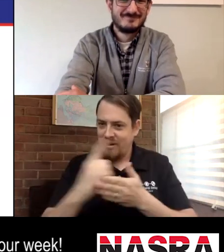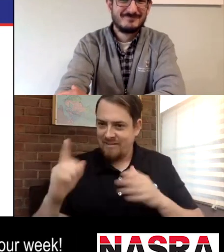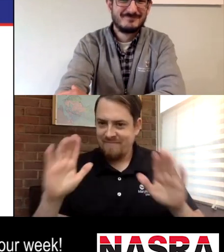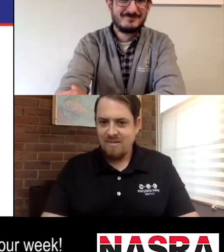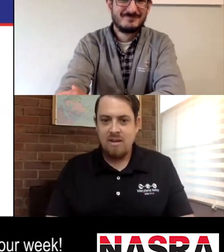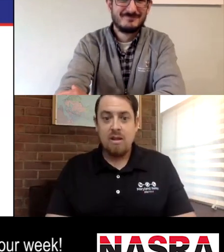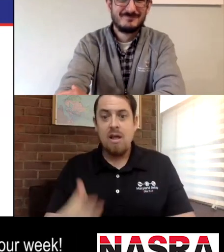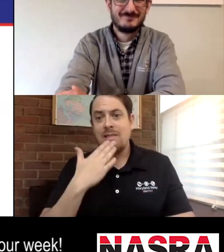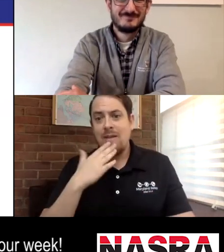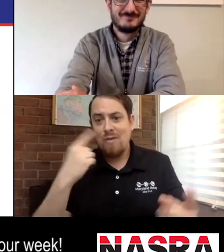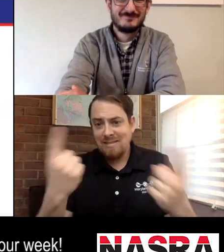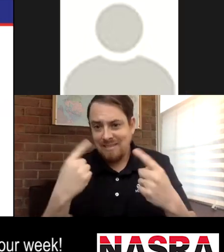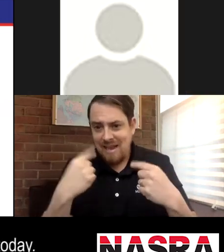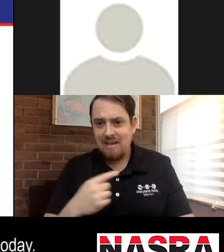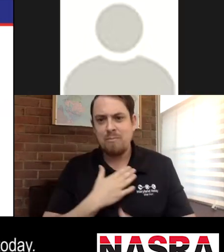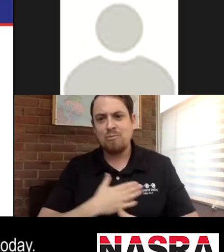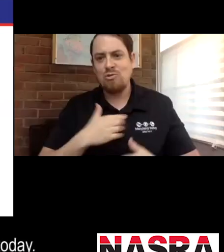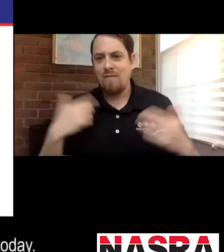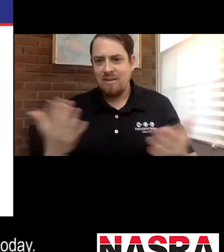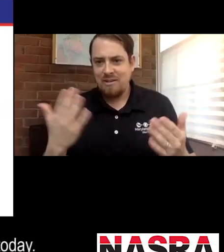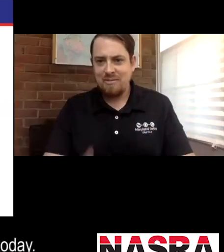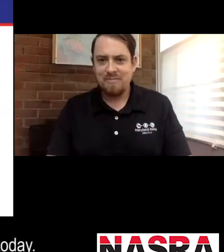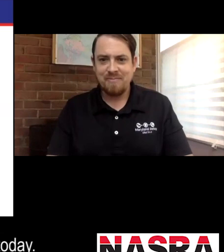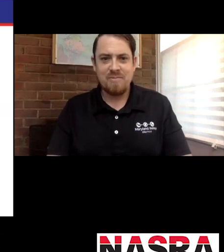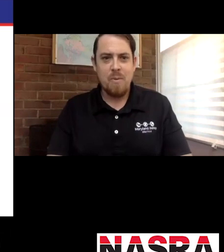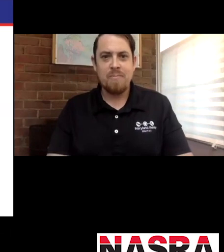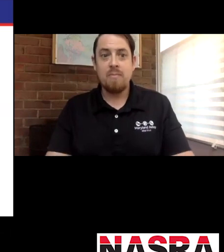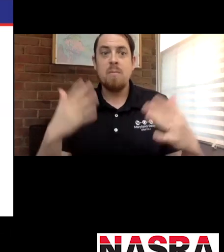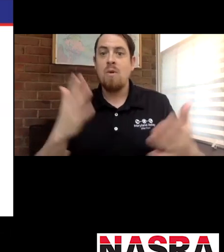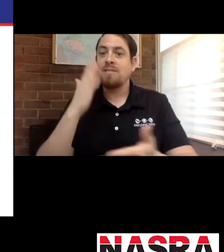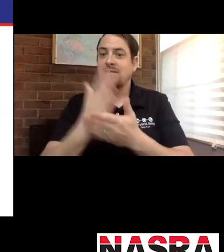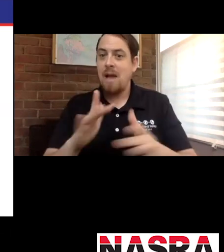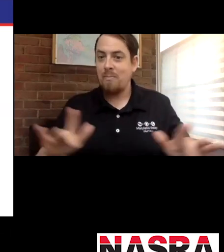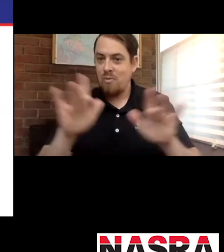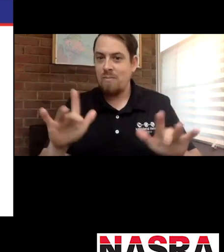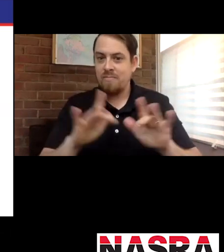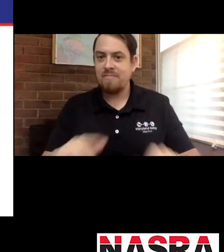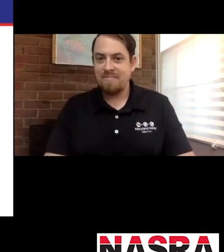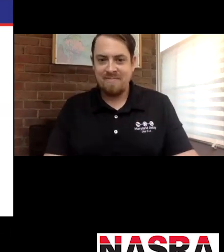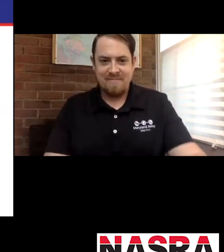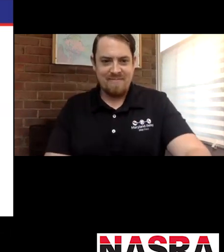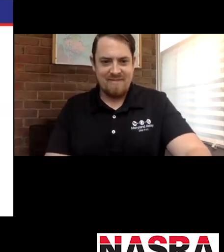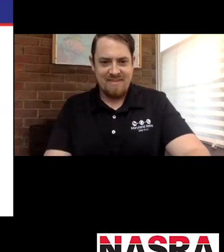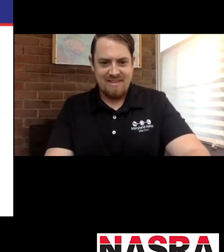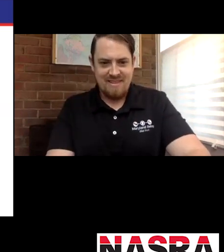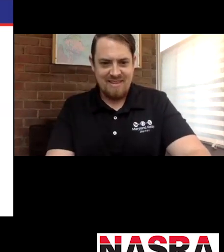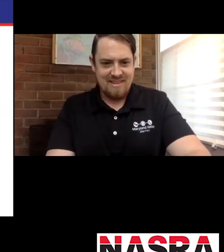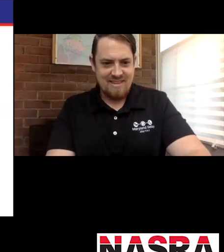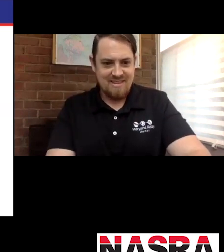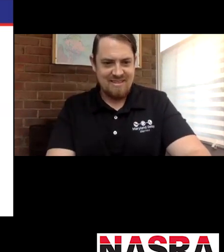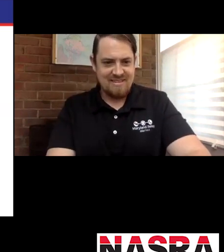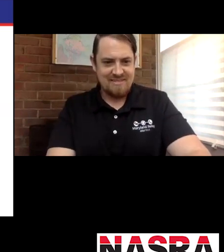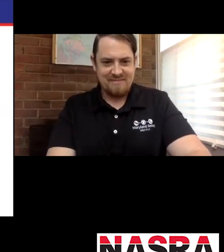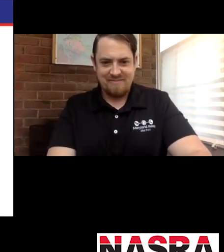everybody have a fantastic rest of your week and thank you so much for coming today. We appreciate having you. Okay, and at this point we're going to end our